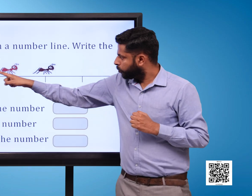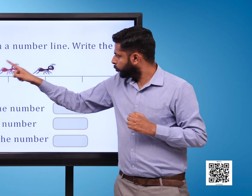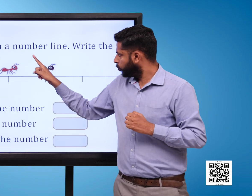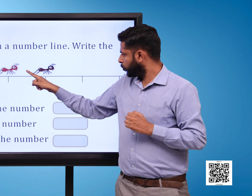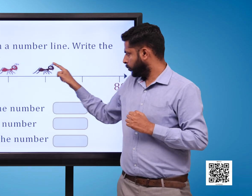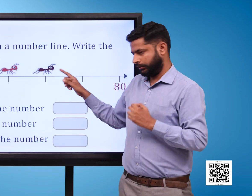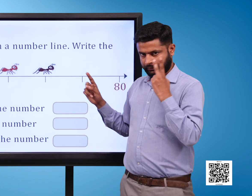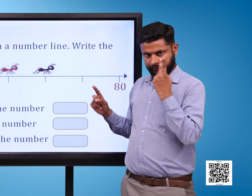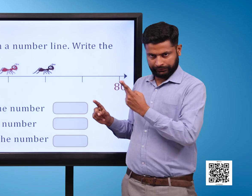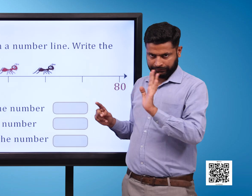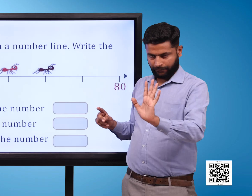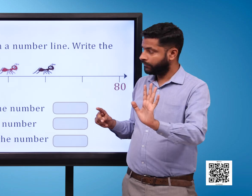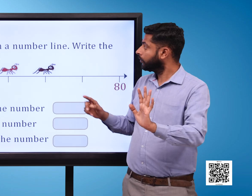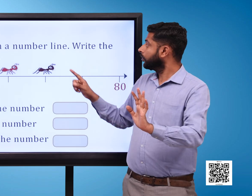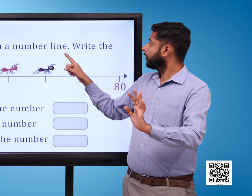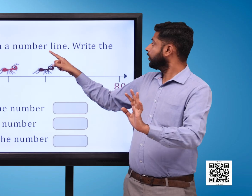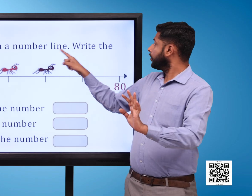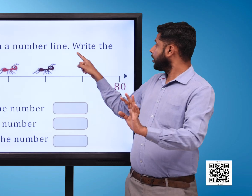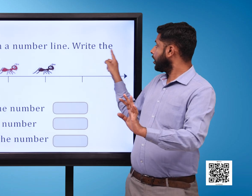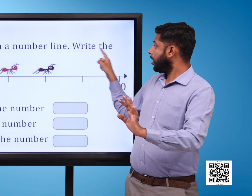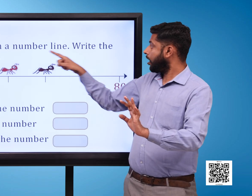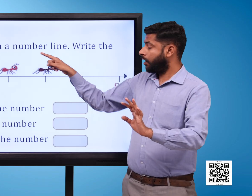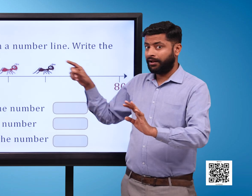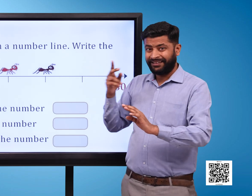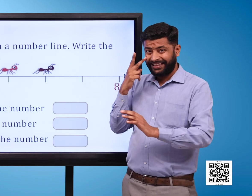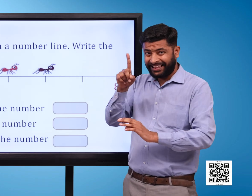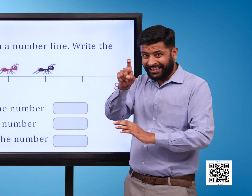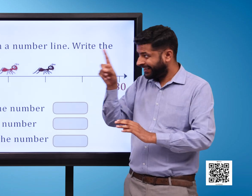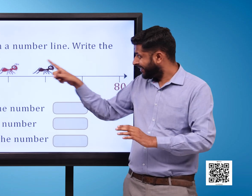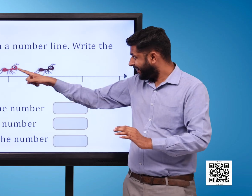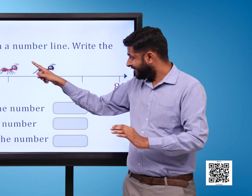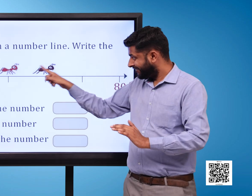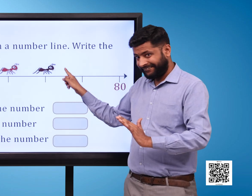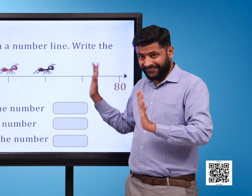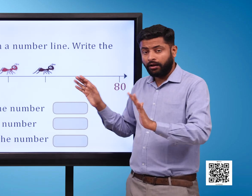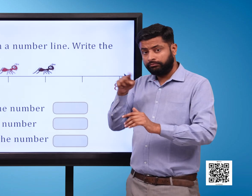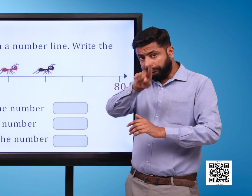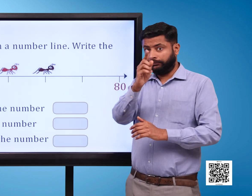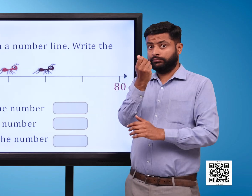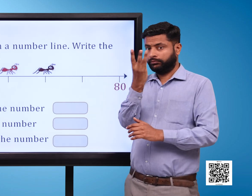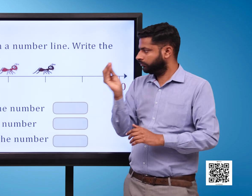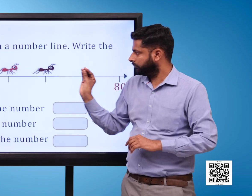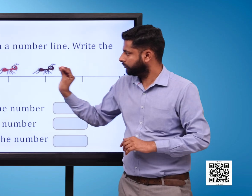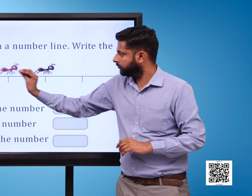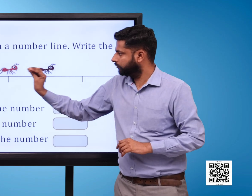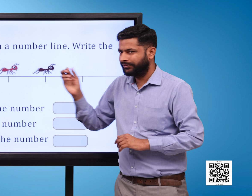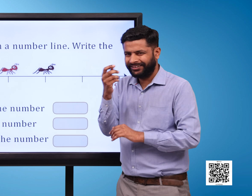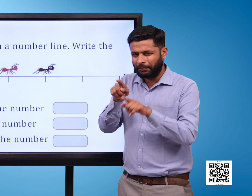Here is a number line On extreme left The number written is 20 And on extreme right